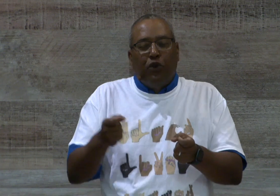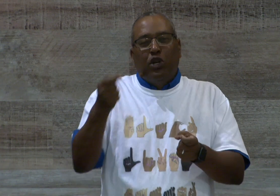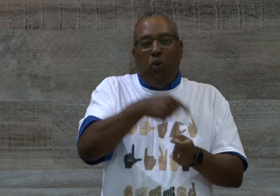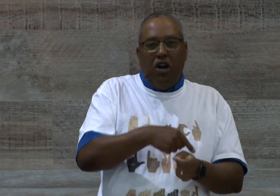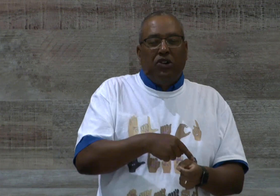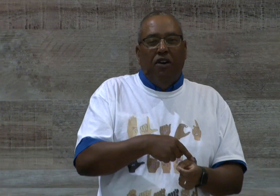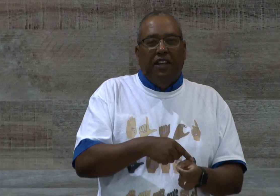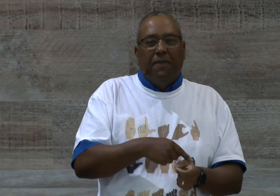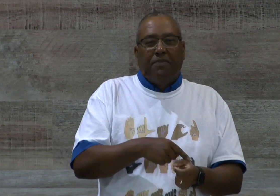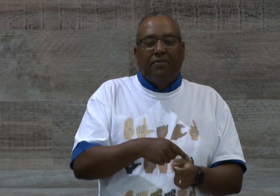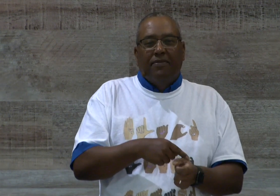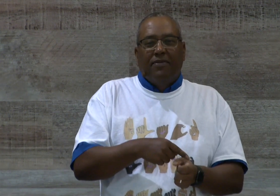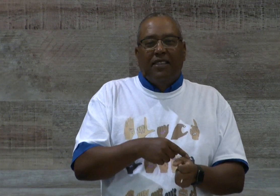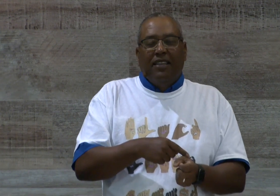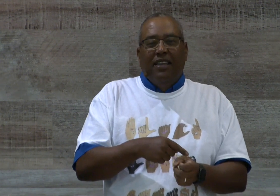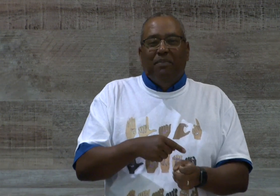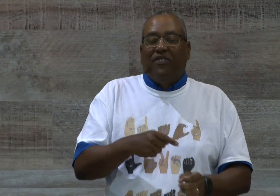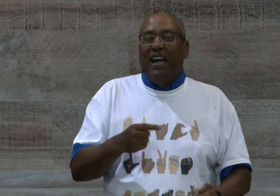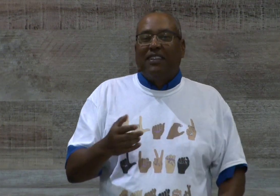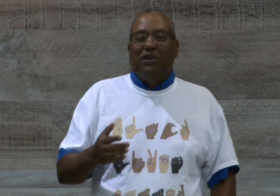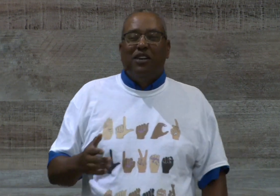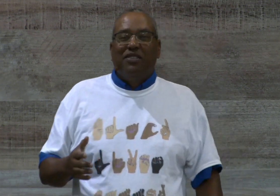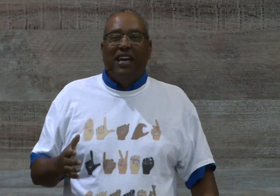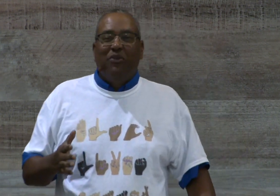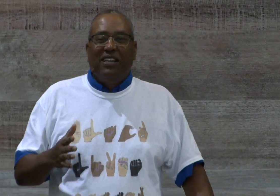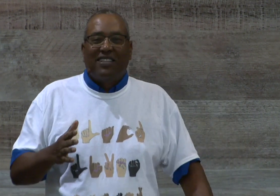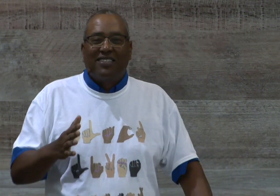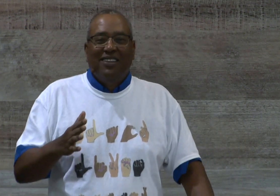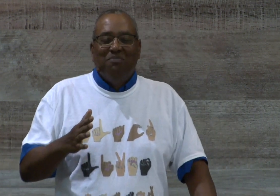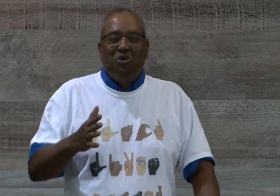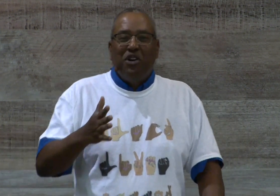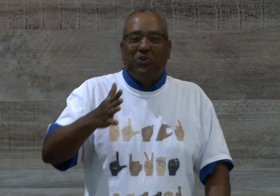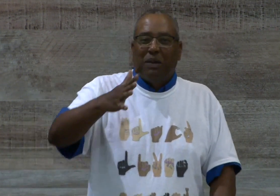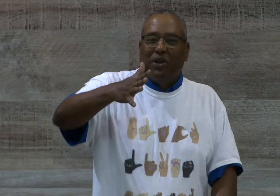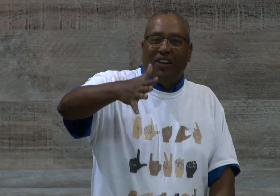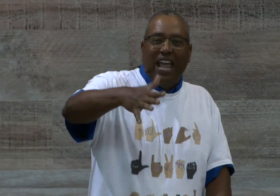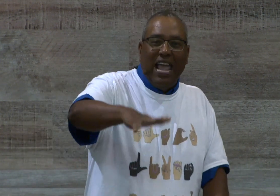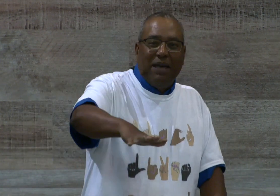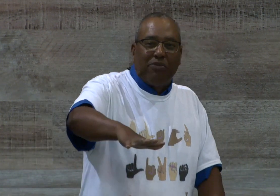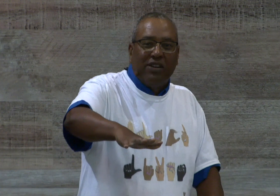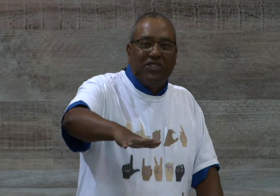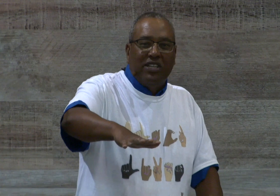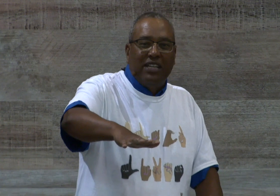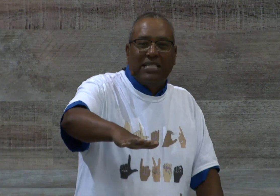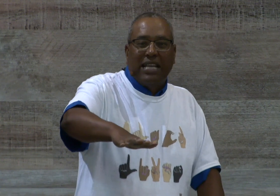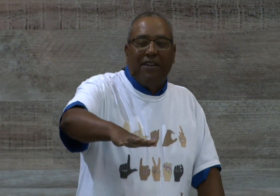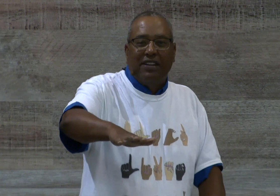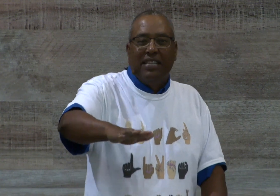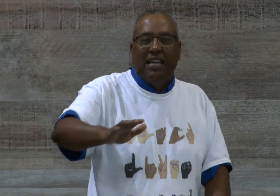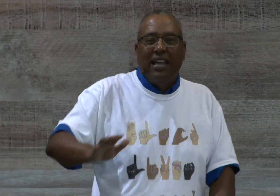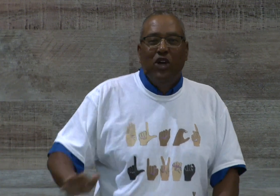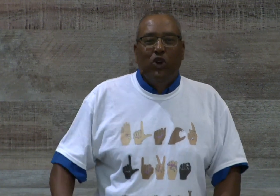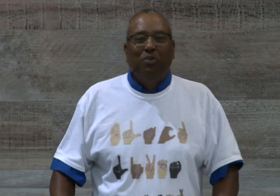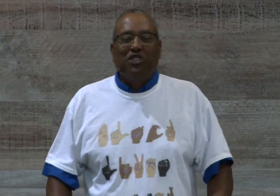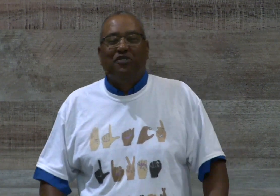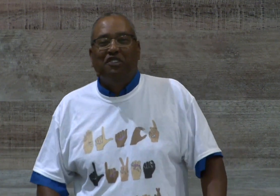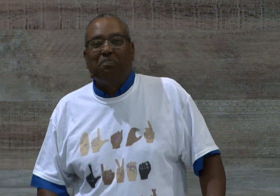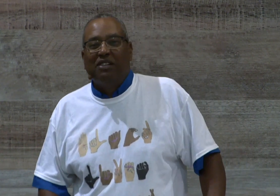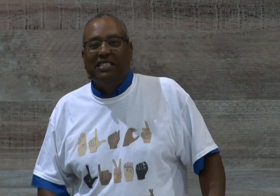you to walk on it. Matter of fact, we know that when it's moist, we can put our handprints in it. Not saying I ever did that. We'll put your footprints in